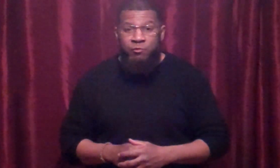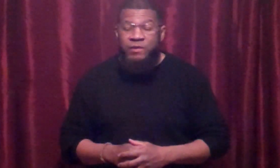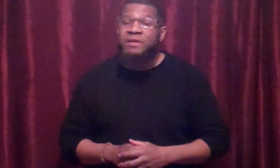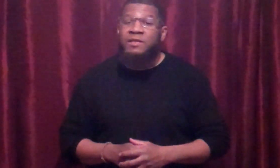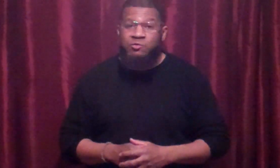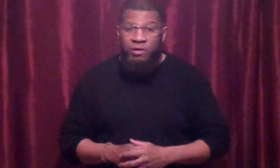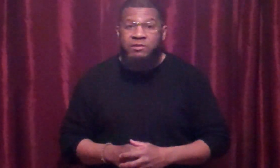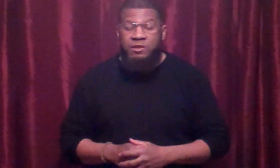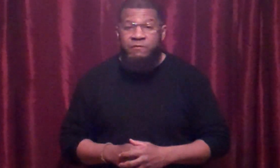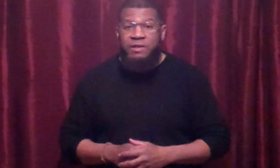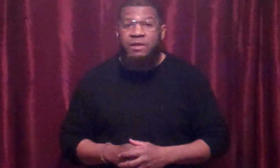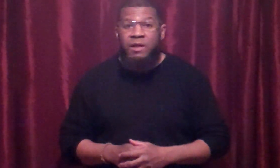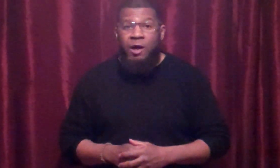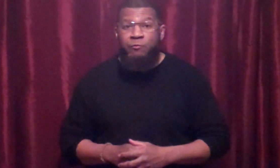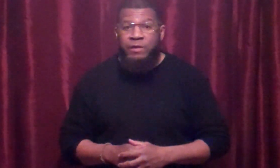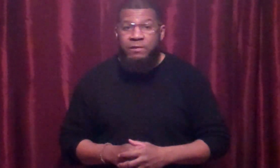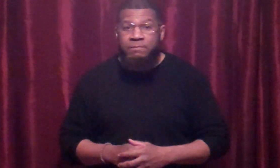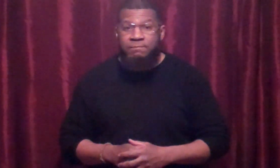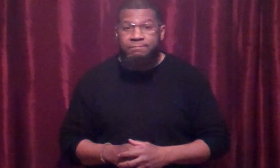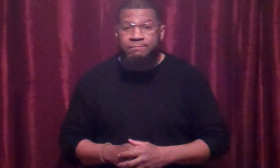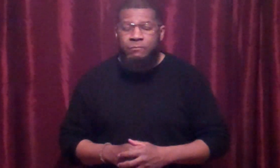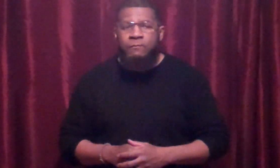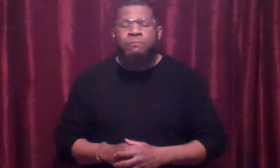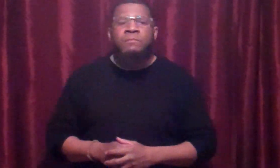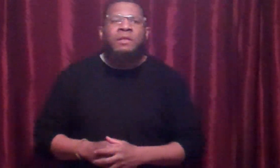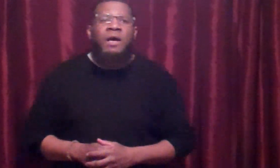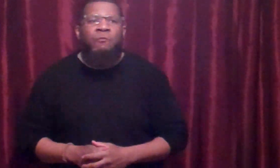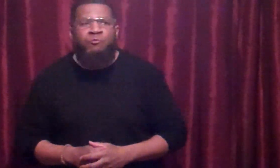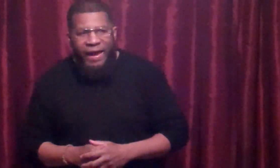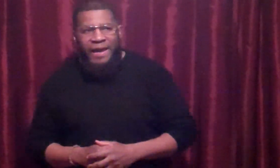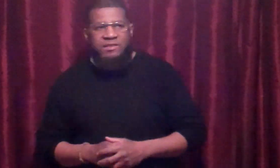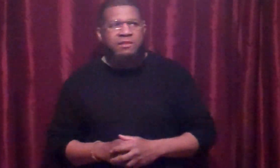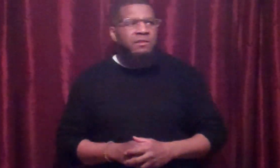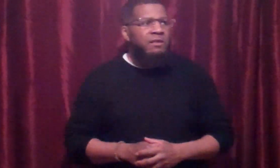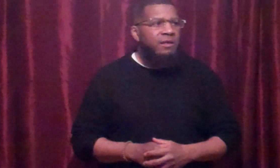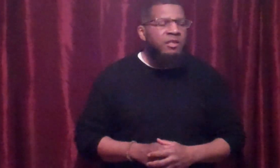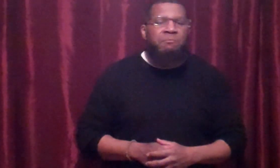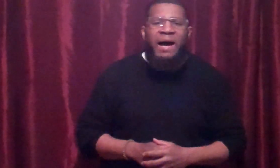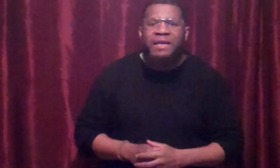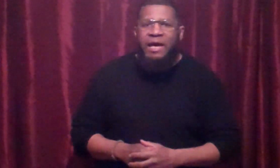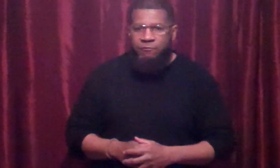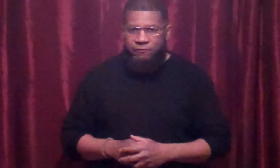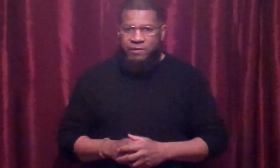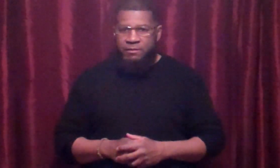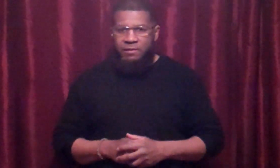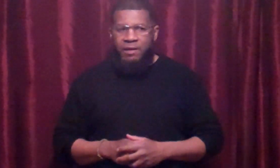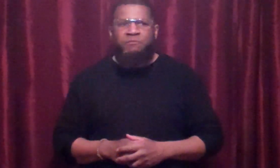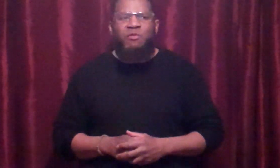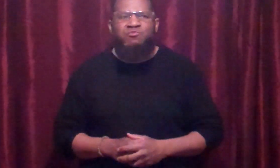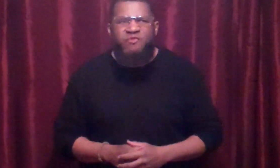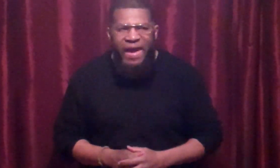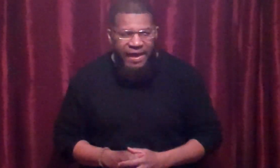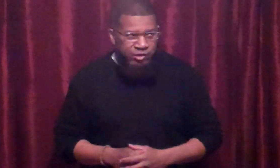is relatively healthy. That is my life. That